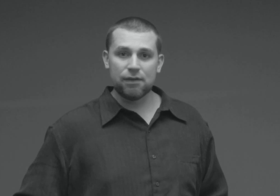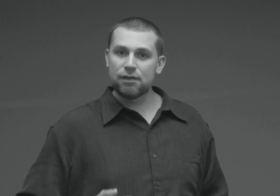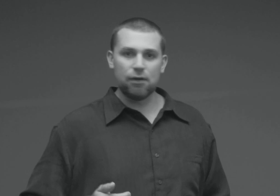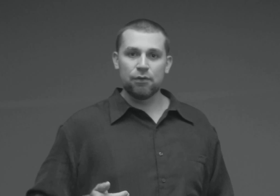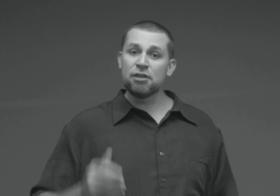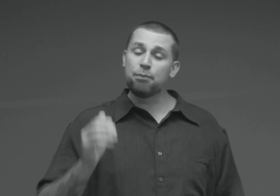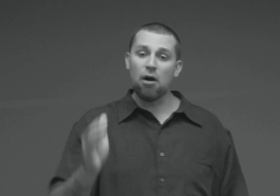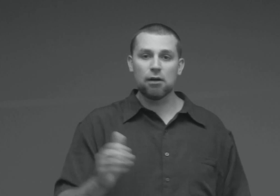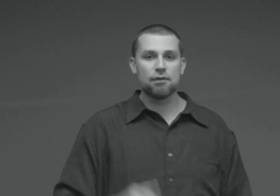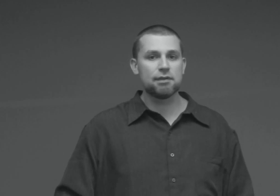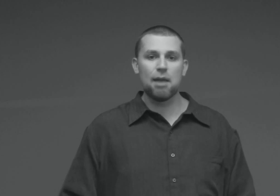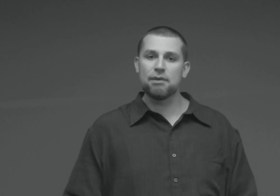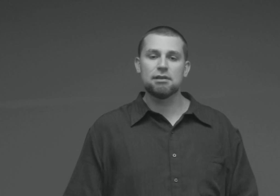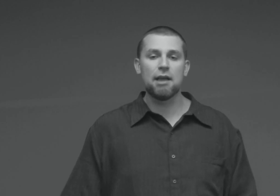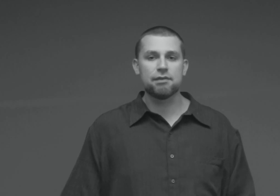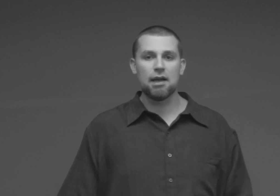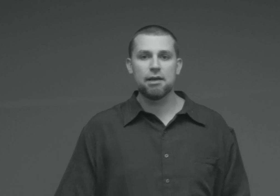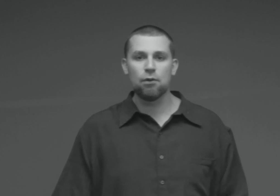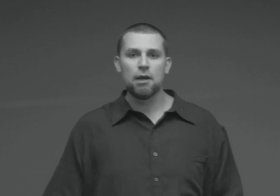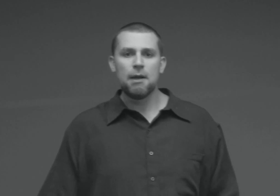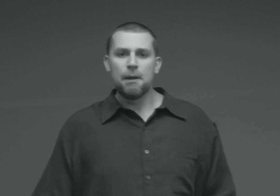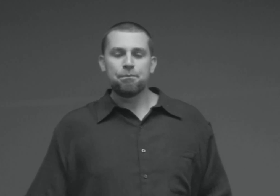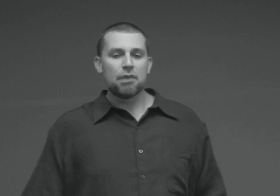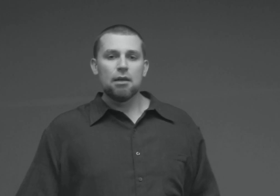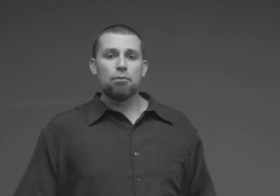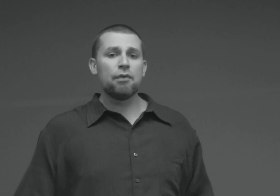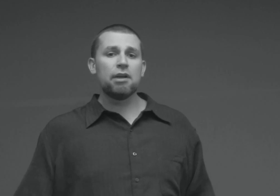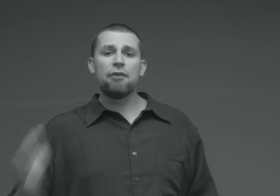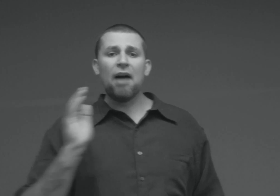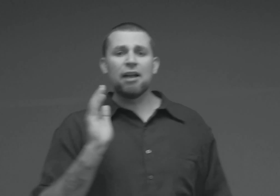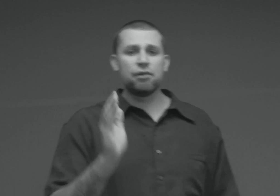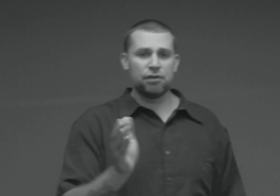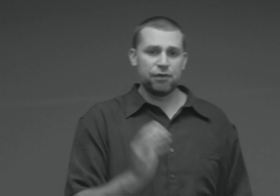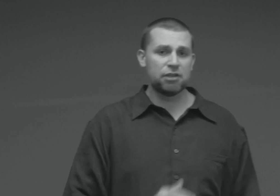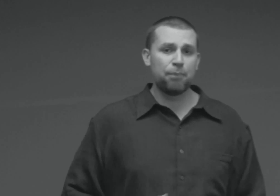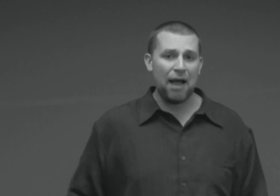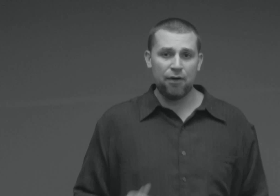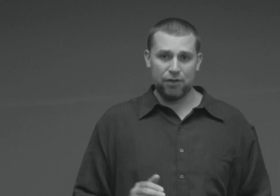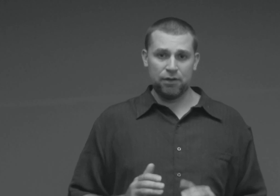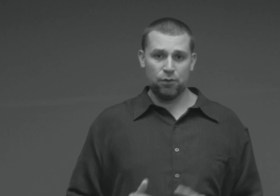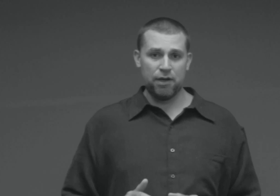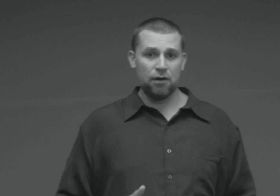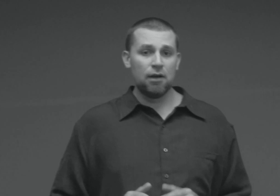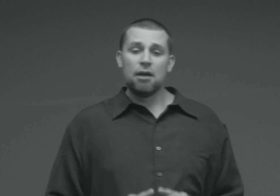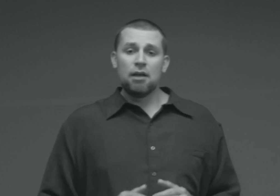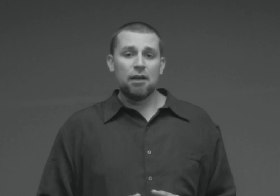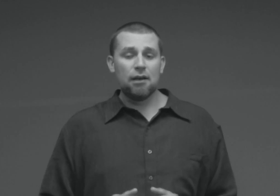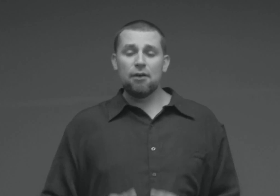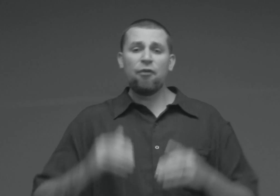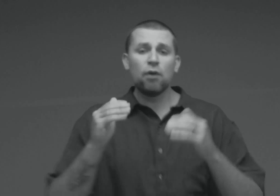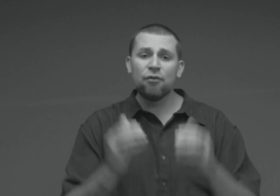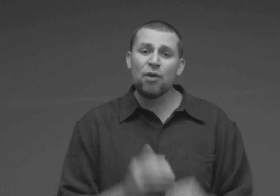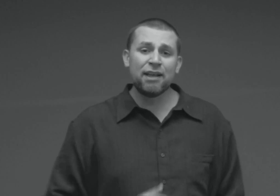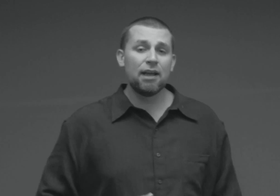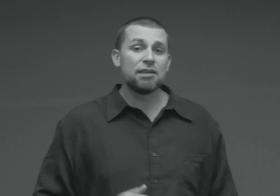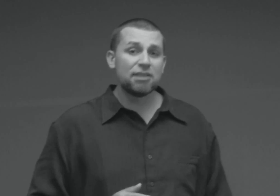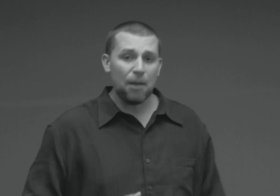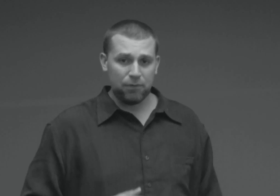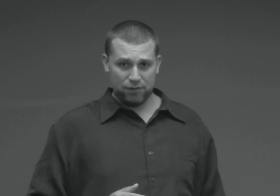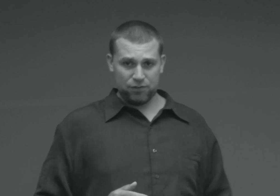consider, this part of the salmon's life cycle. Brethren, if I could just expound a little here, for if we can accept this